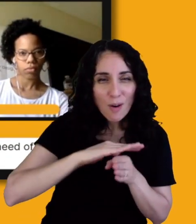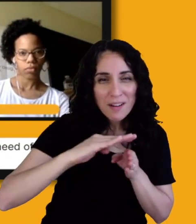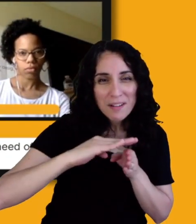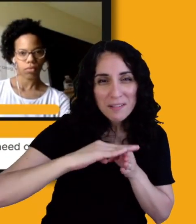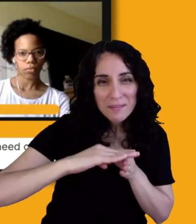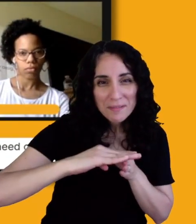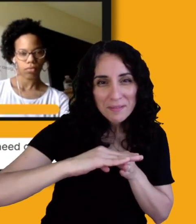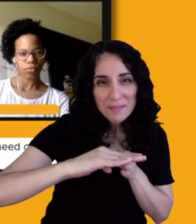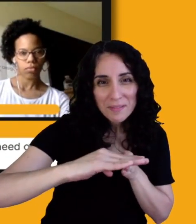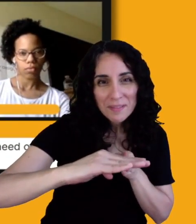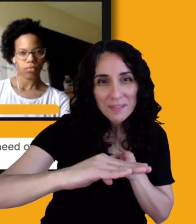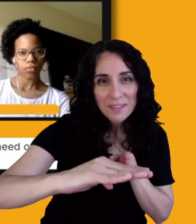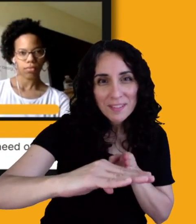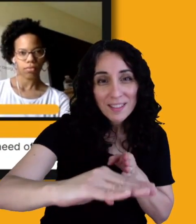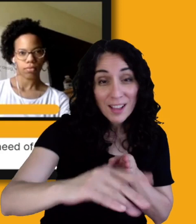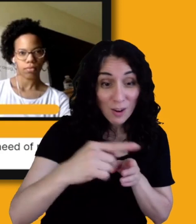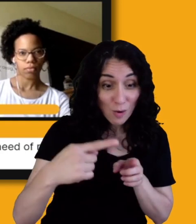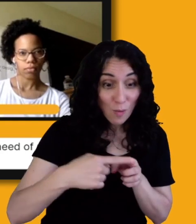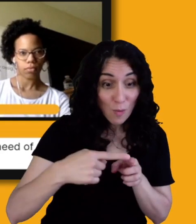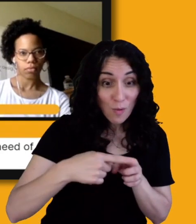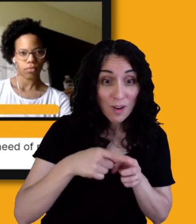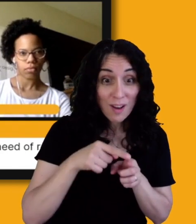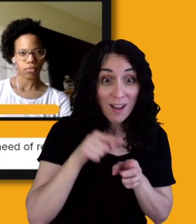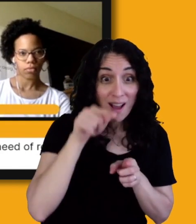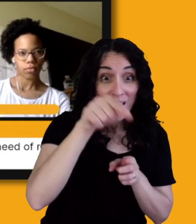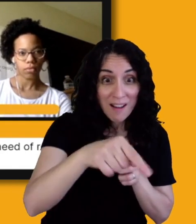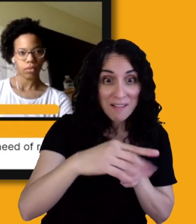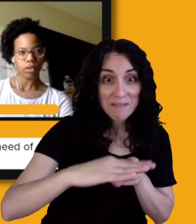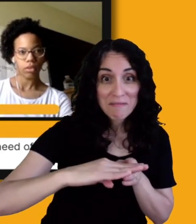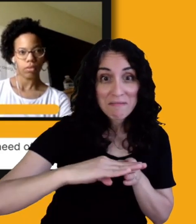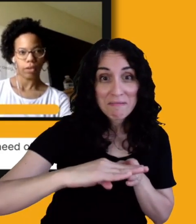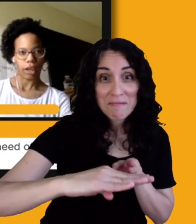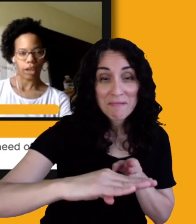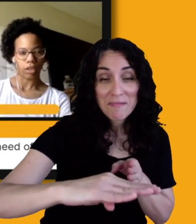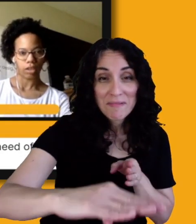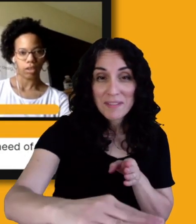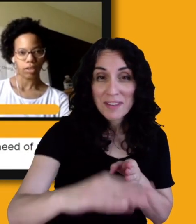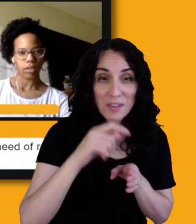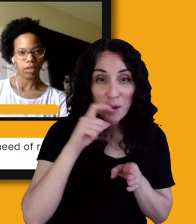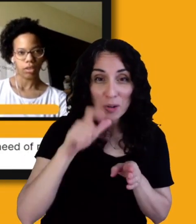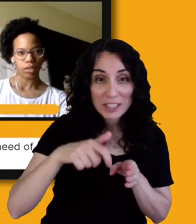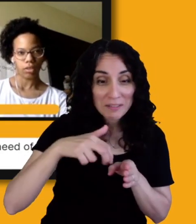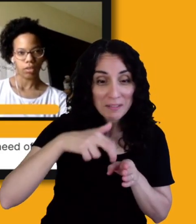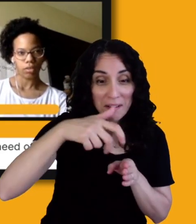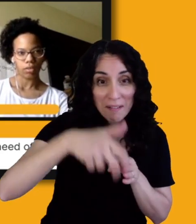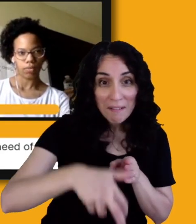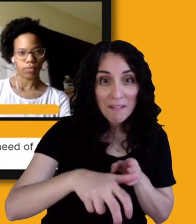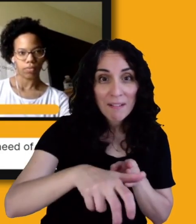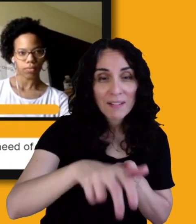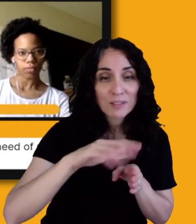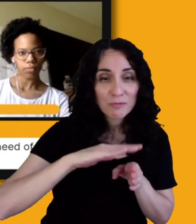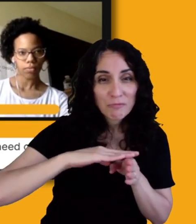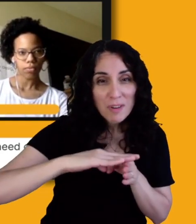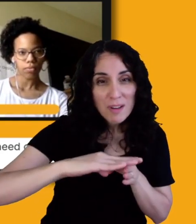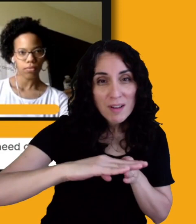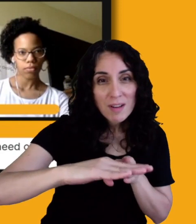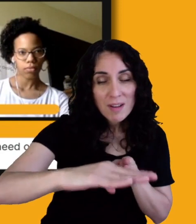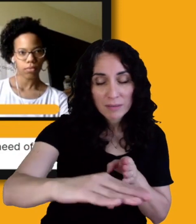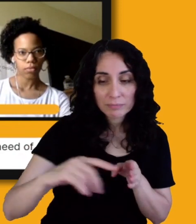really doesn't need to be that drop down for the cars. You, you, what you're trying to do is slow the cars and then,